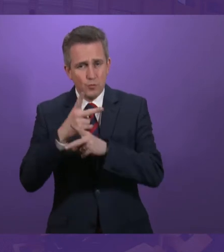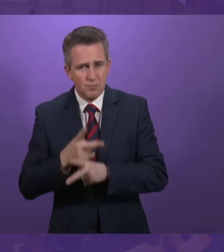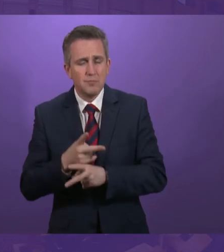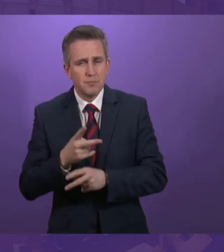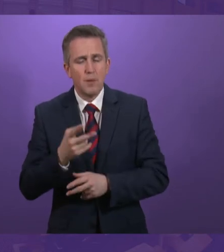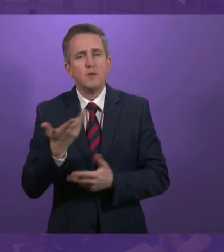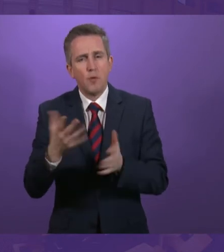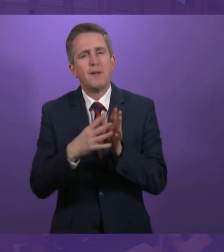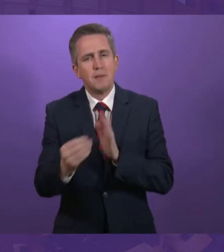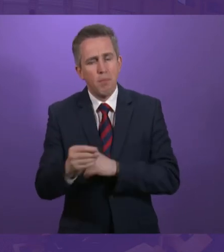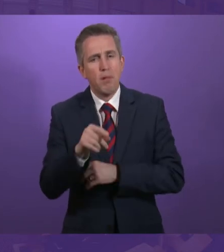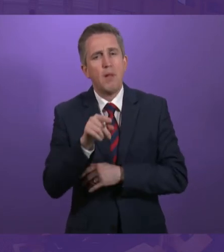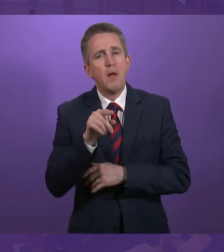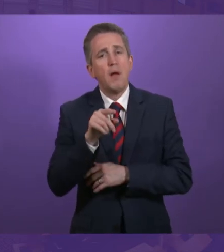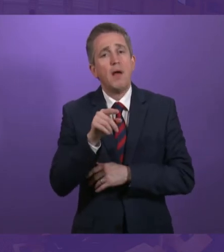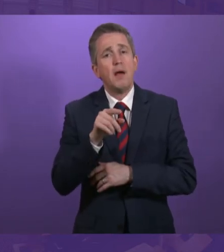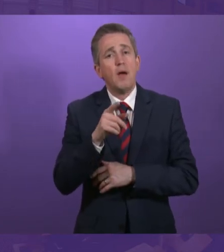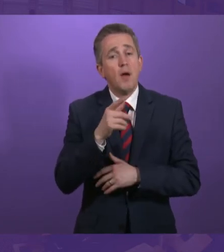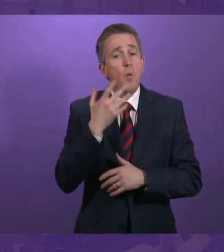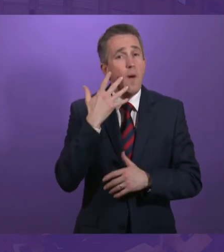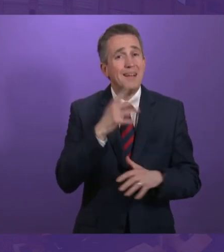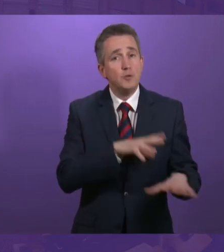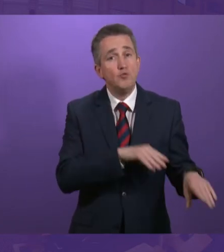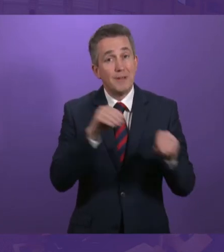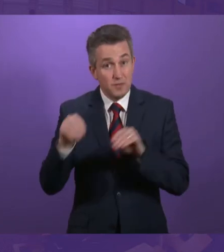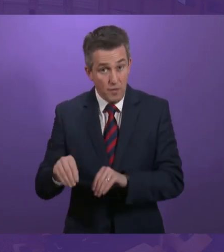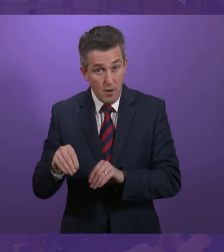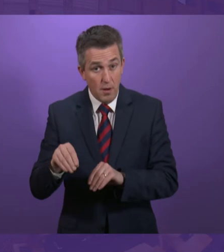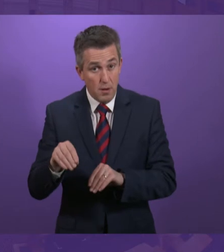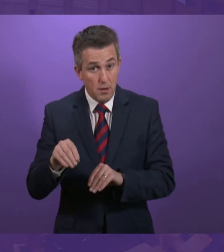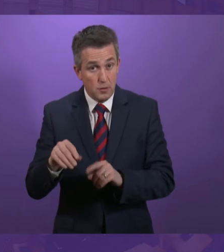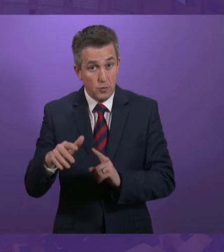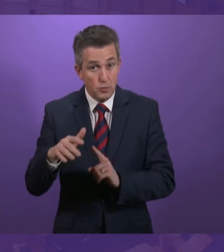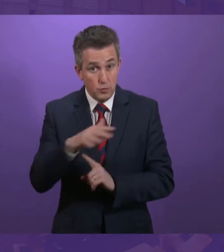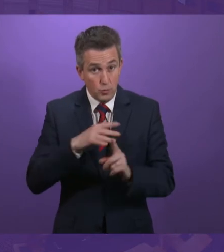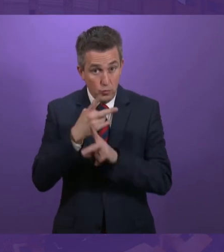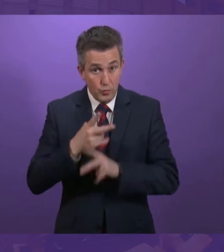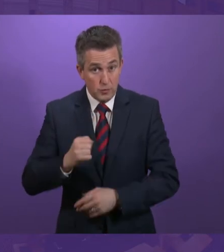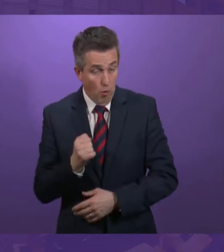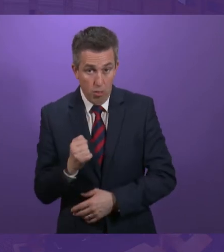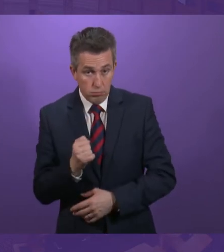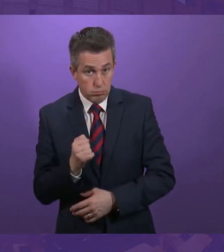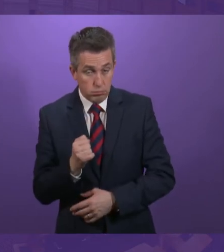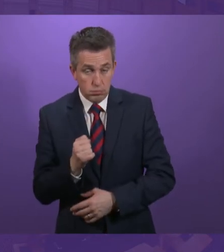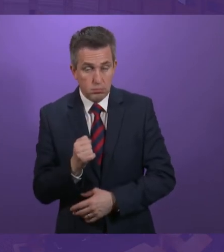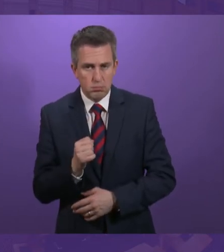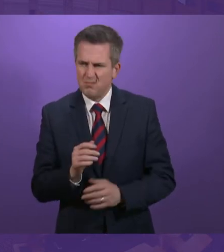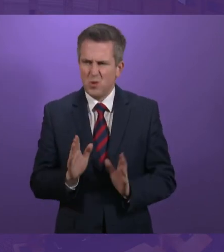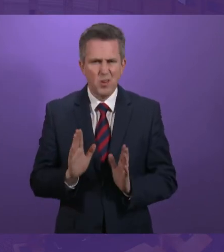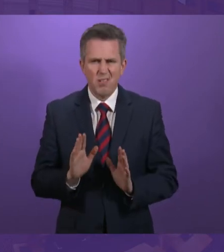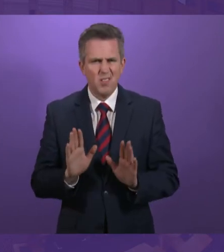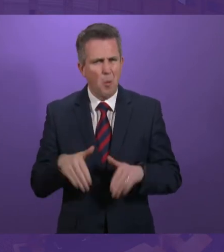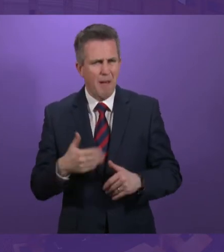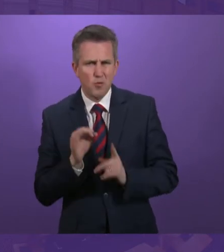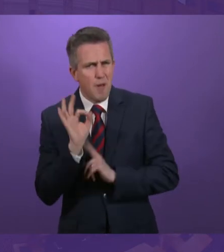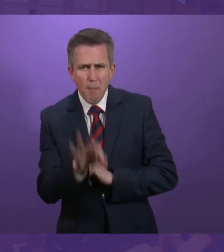if you transfer, when you transfer over to the Scottish agency, you will not have to reapply and you will not have to